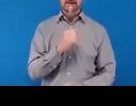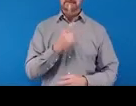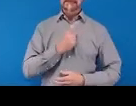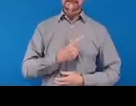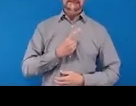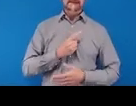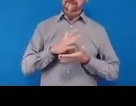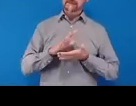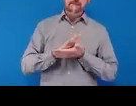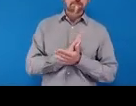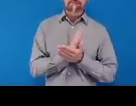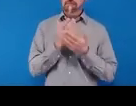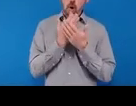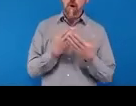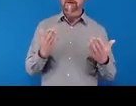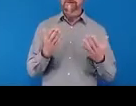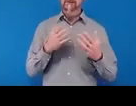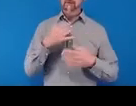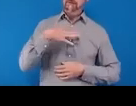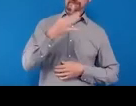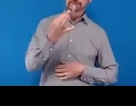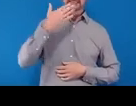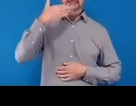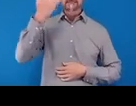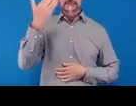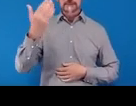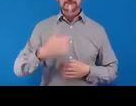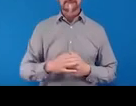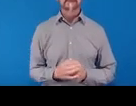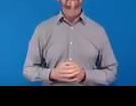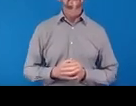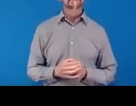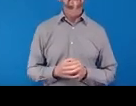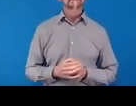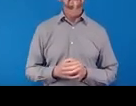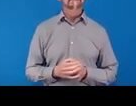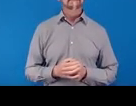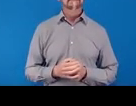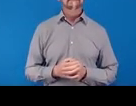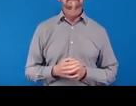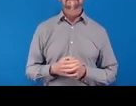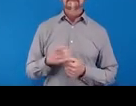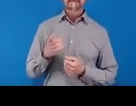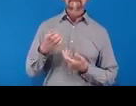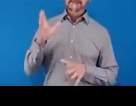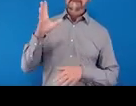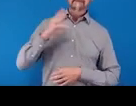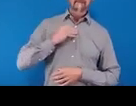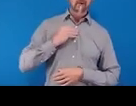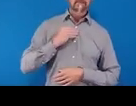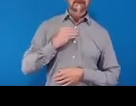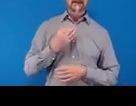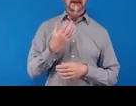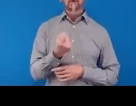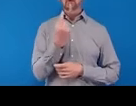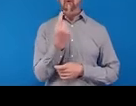speak in this event. I was informed that 1.1 billion people were living